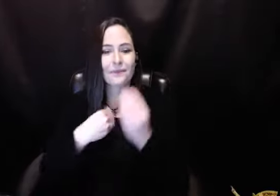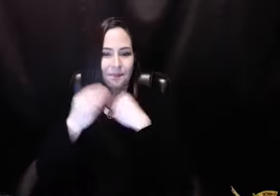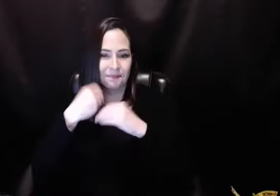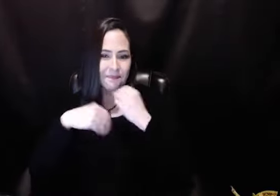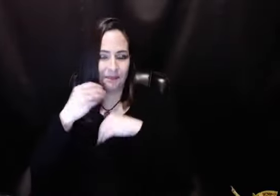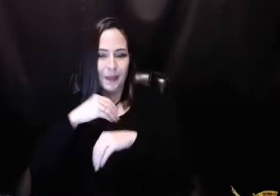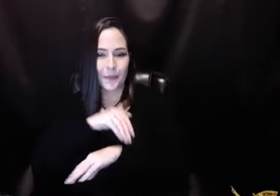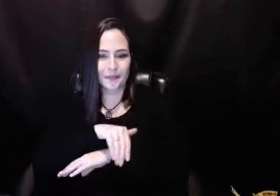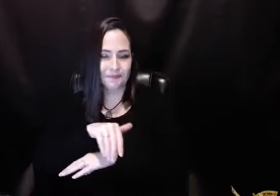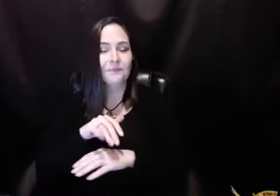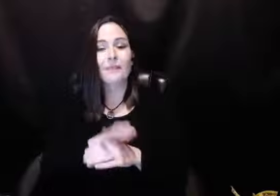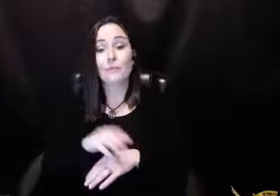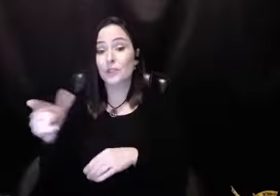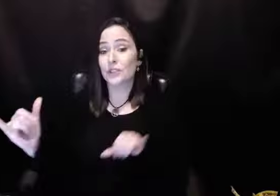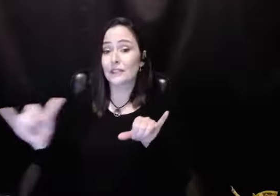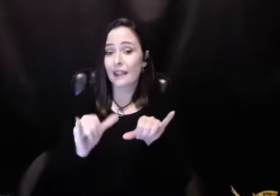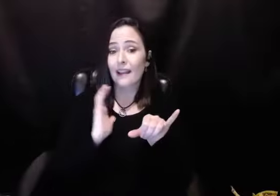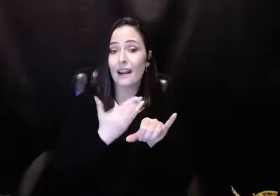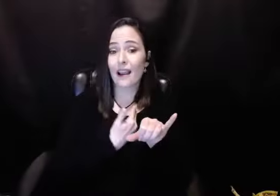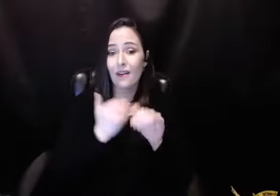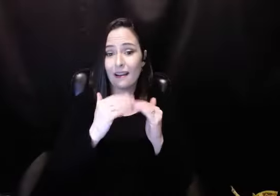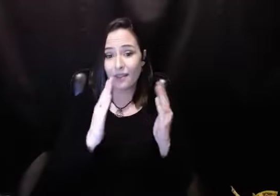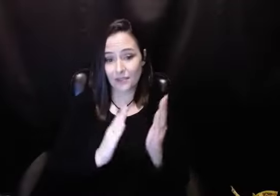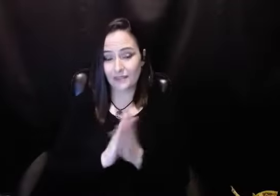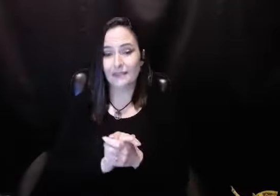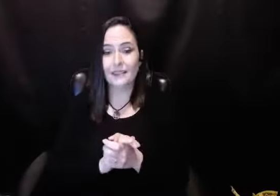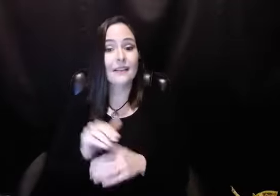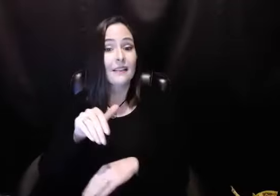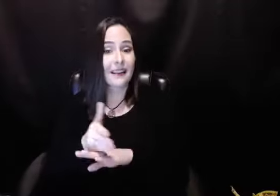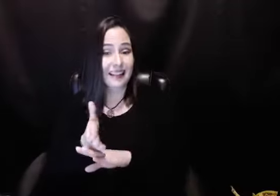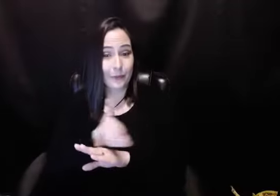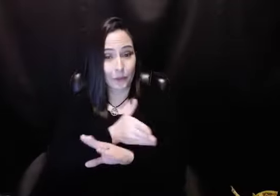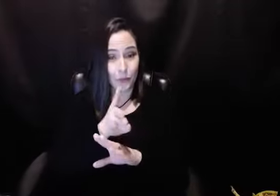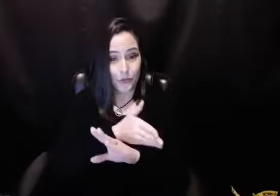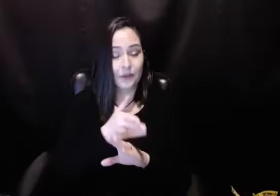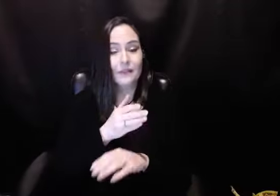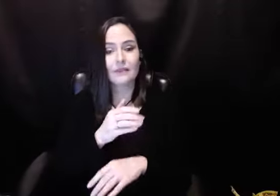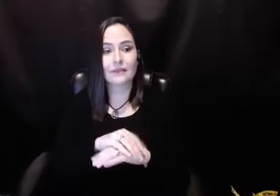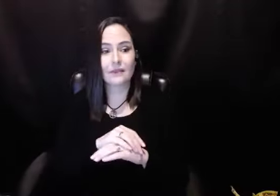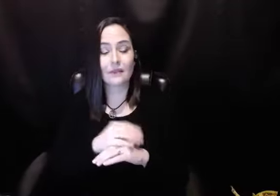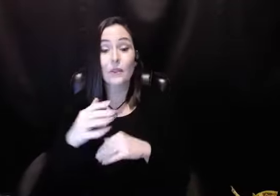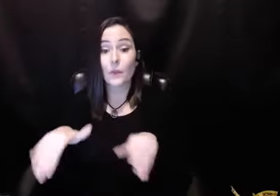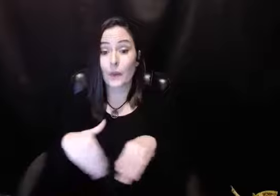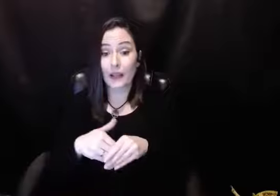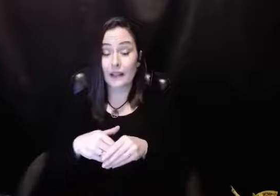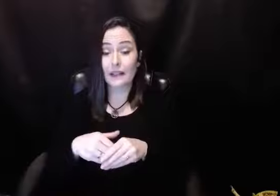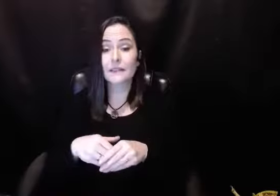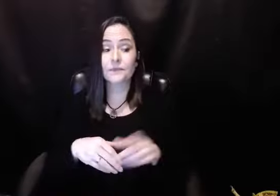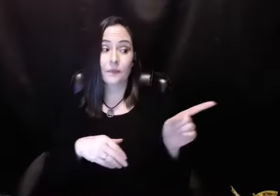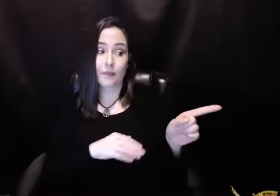sent to Grace at the banquet. But she stayed in our house. And so on the night